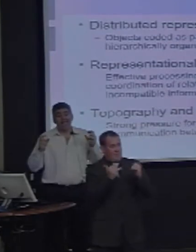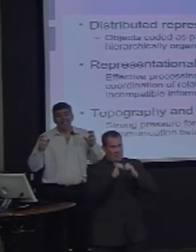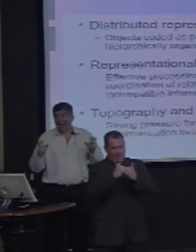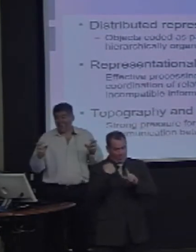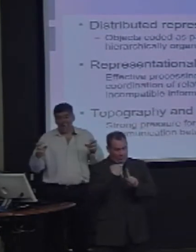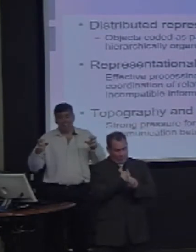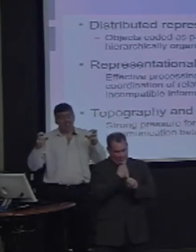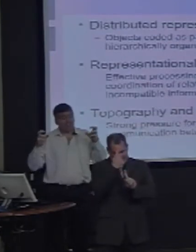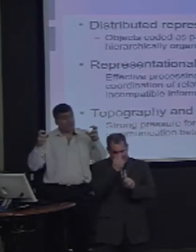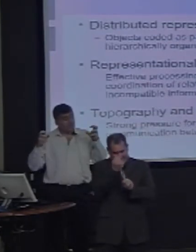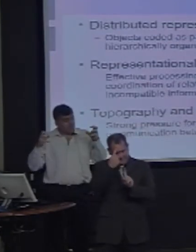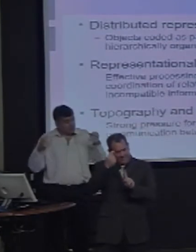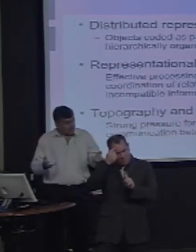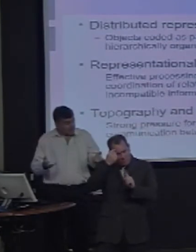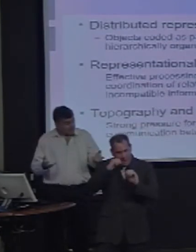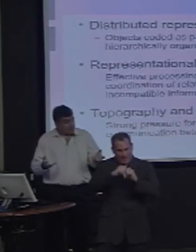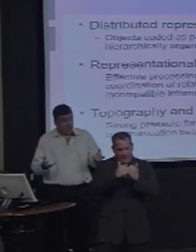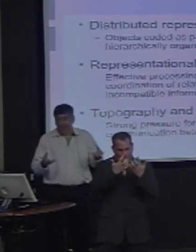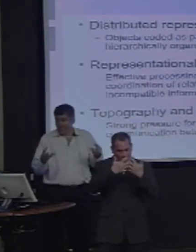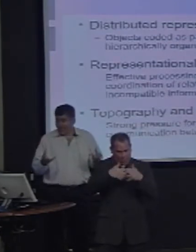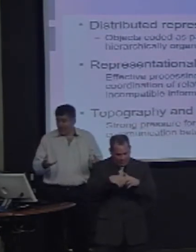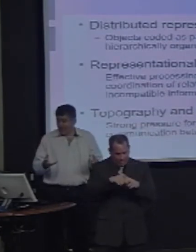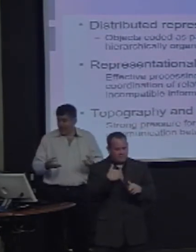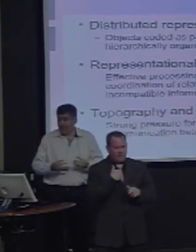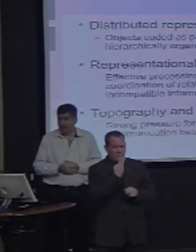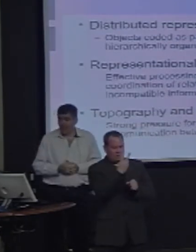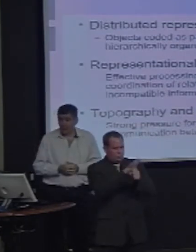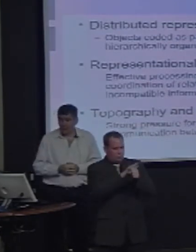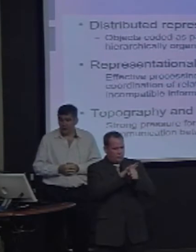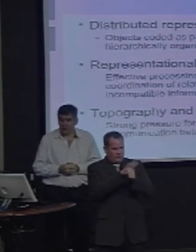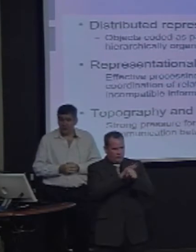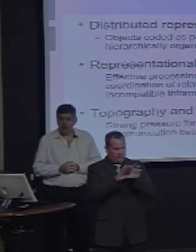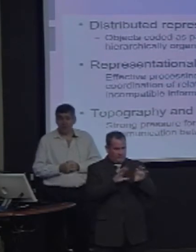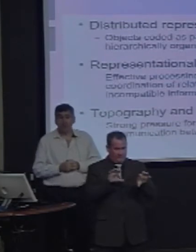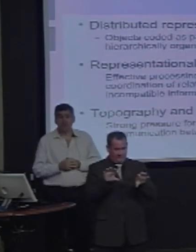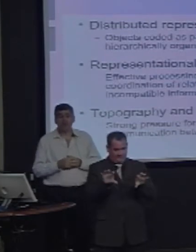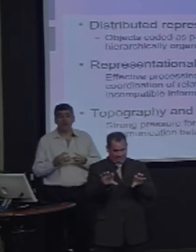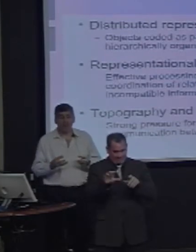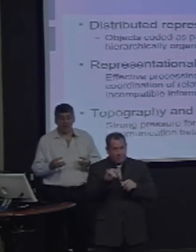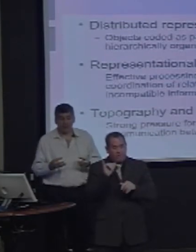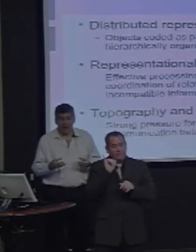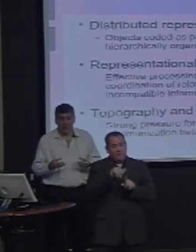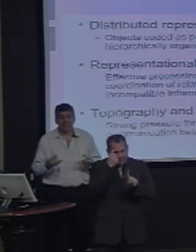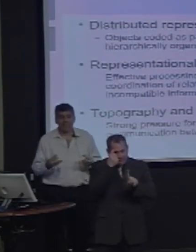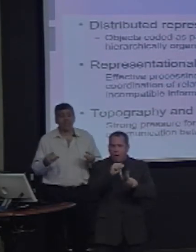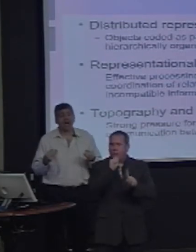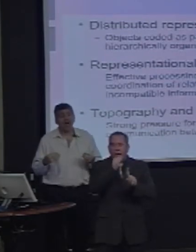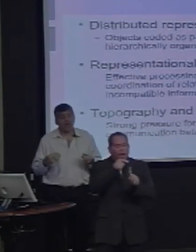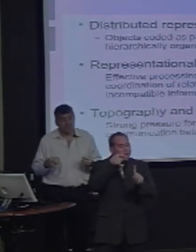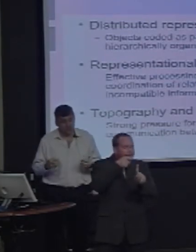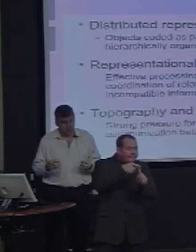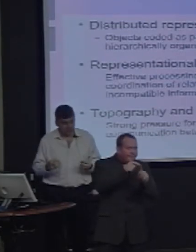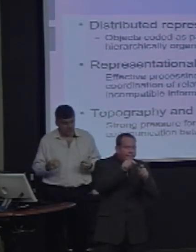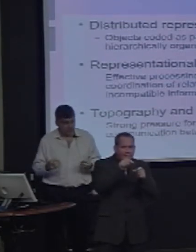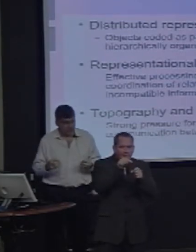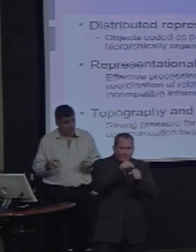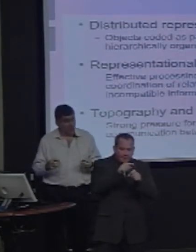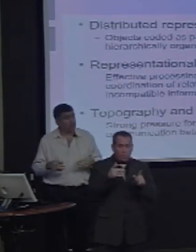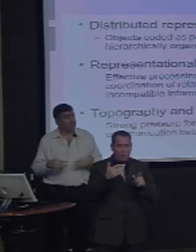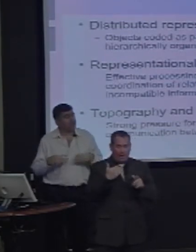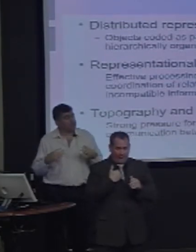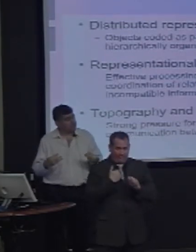not as specified as dedicated modules, but rather as the consequence